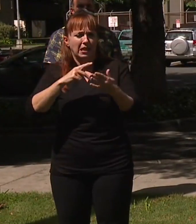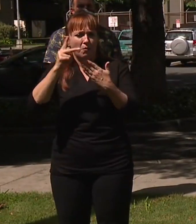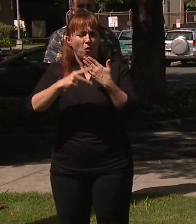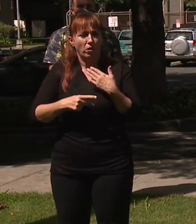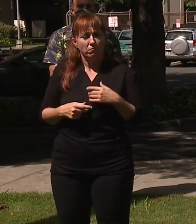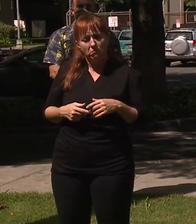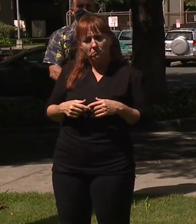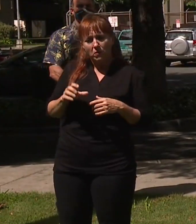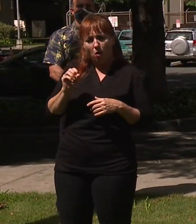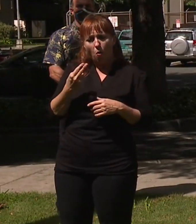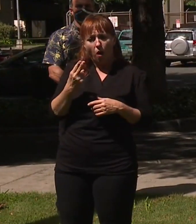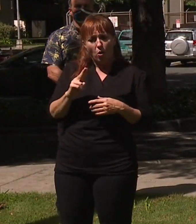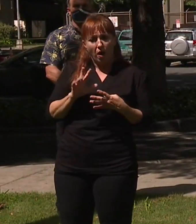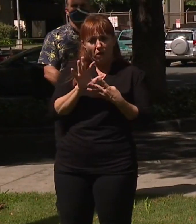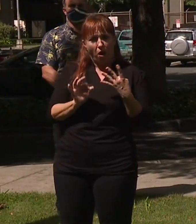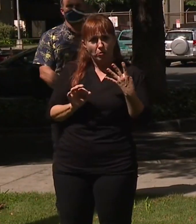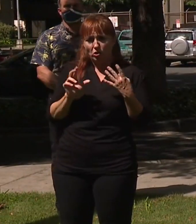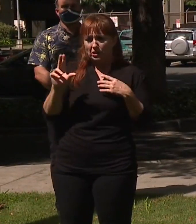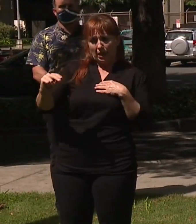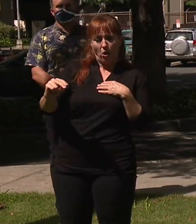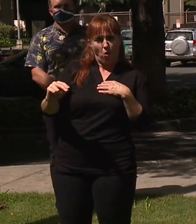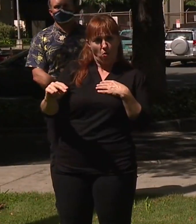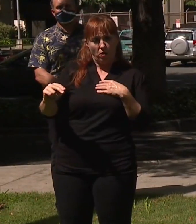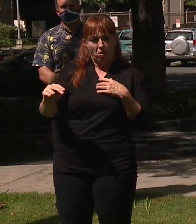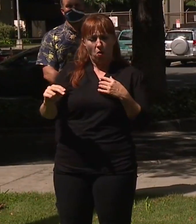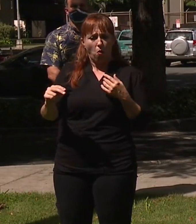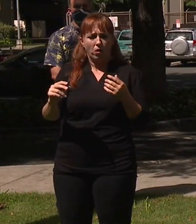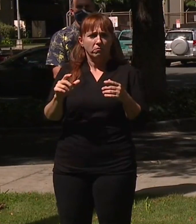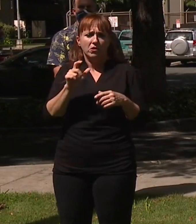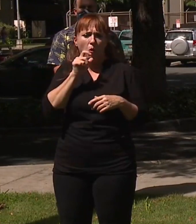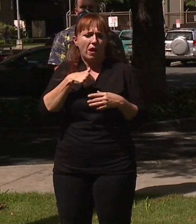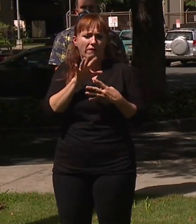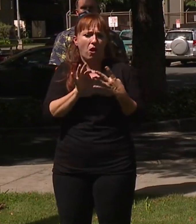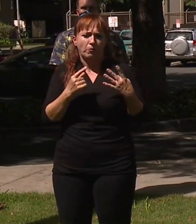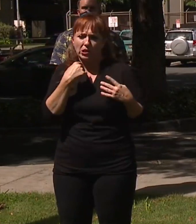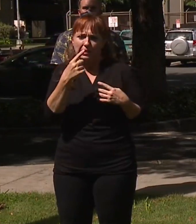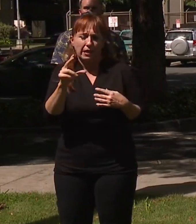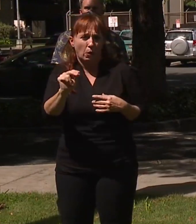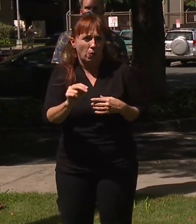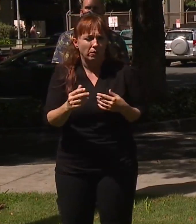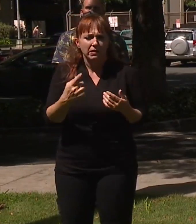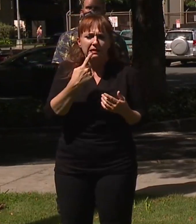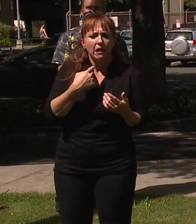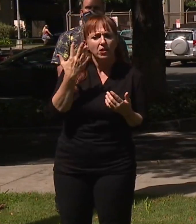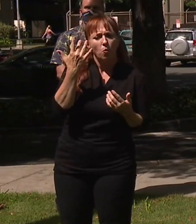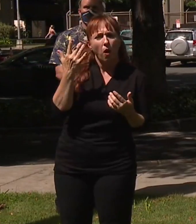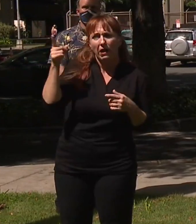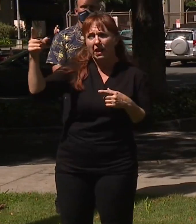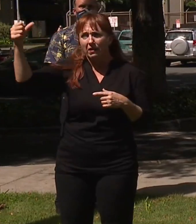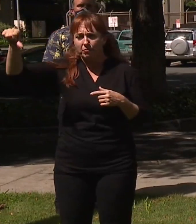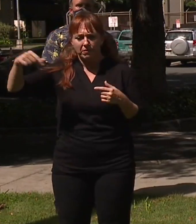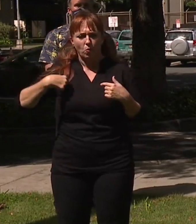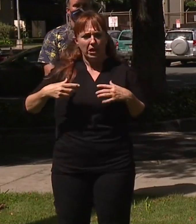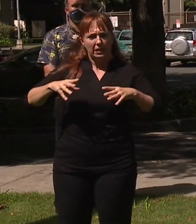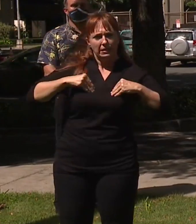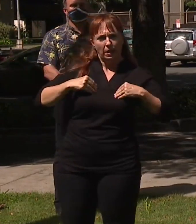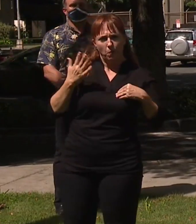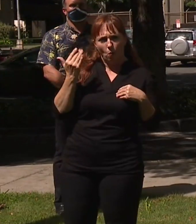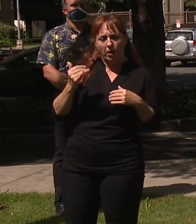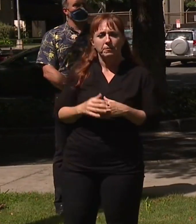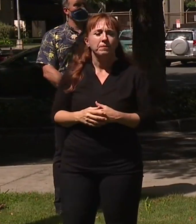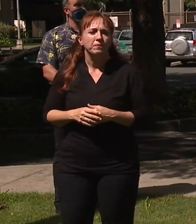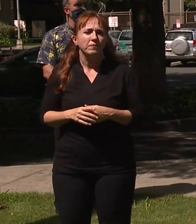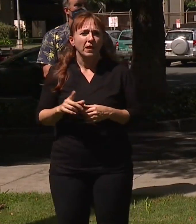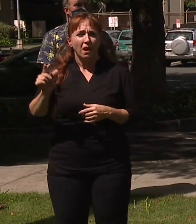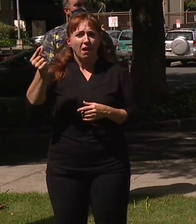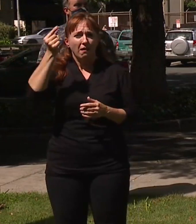option to opt out? And, you know, if you can tell us why we're going our course. See, the governor gave the option